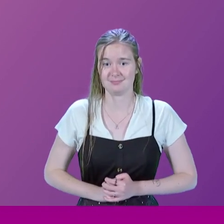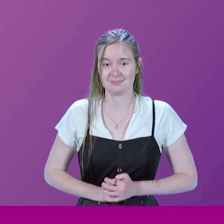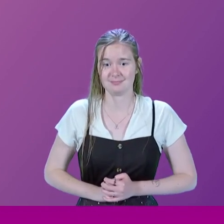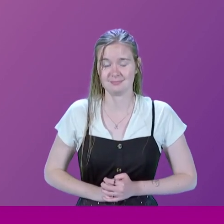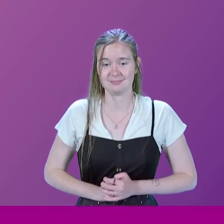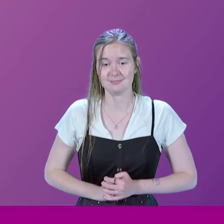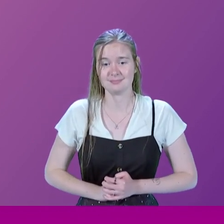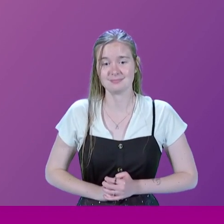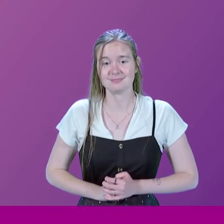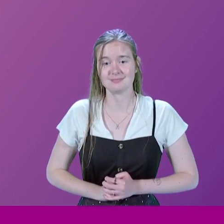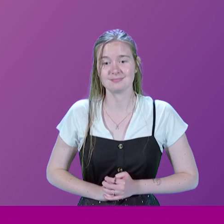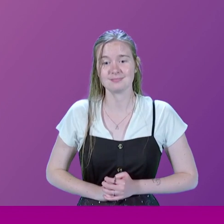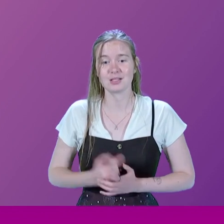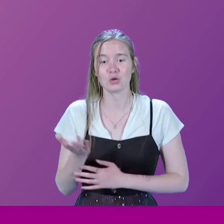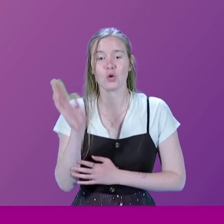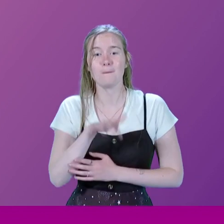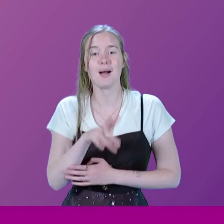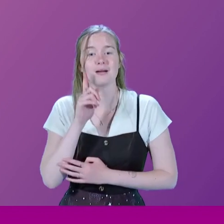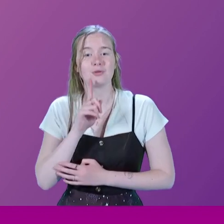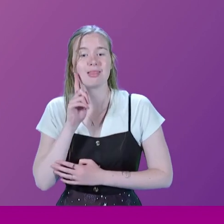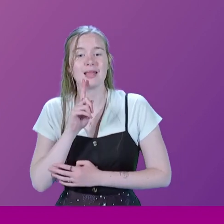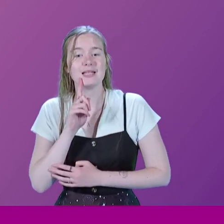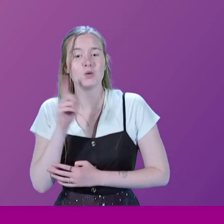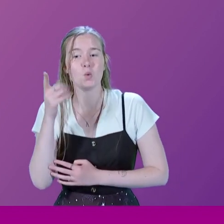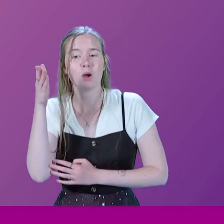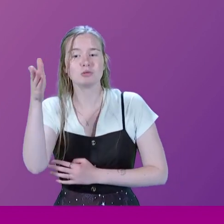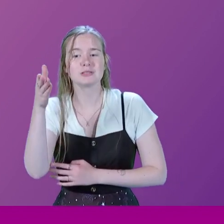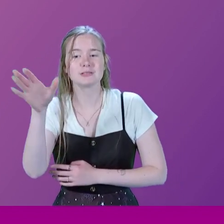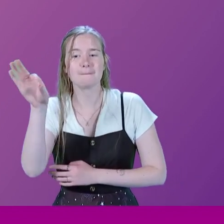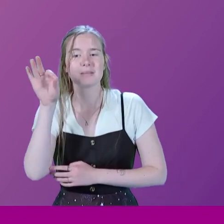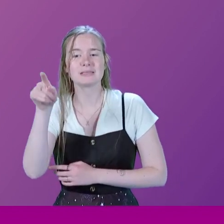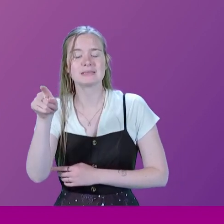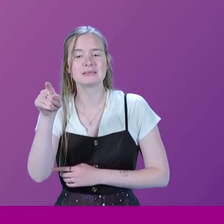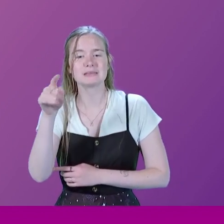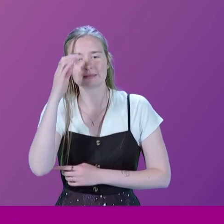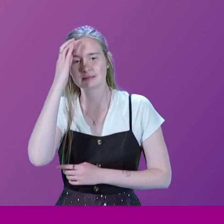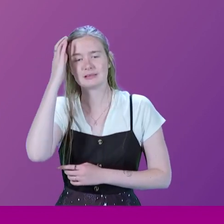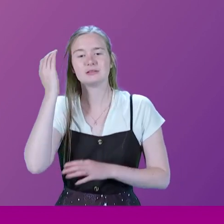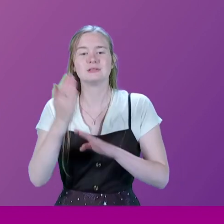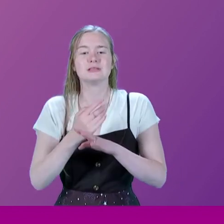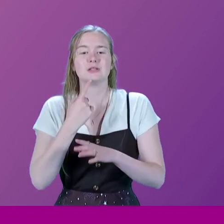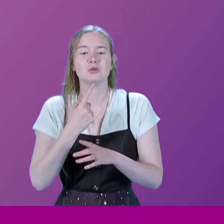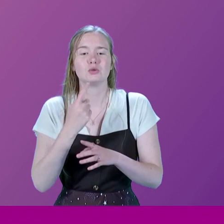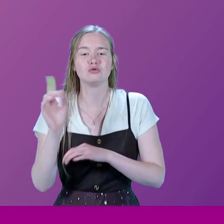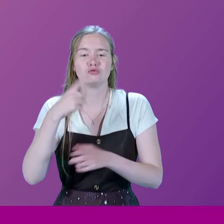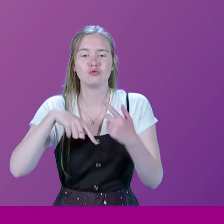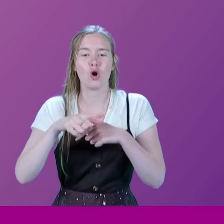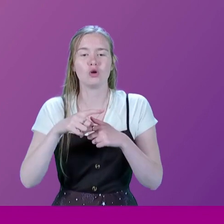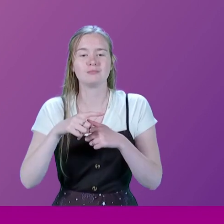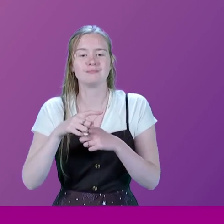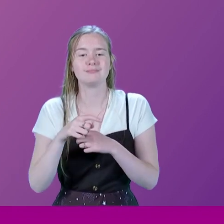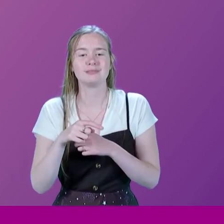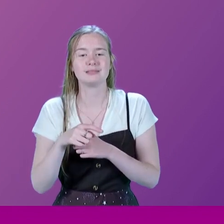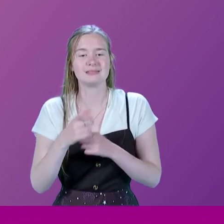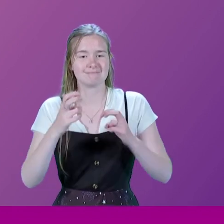Can I, I'm going to go back to the lady who I was planning to pick. And I would just say before I do so that, of course, you're all sitting at the desk